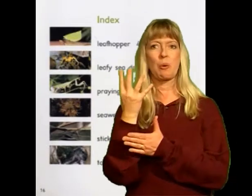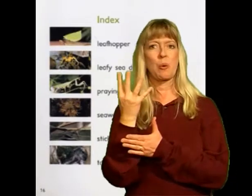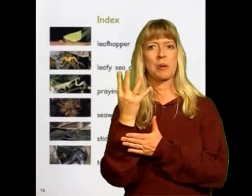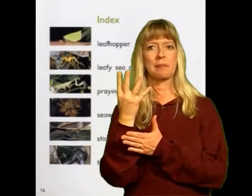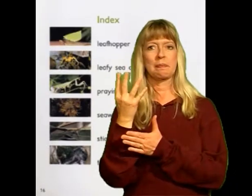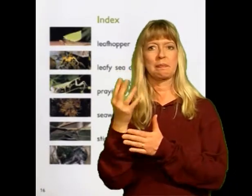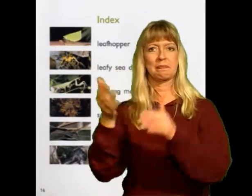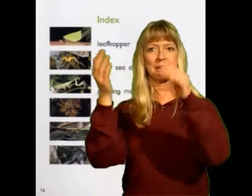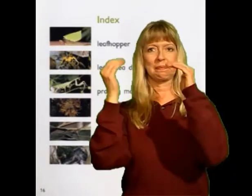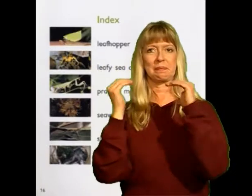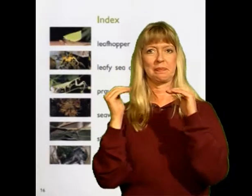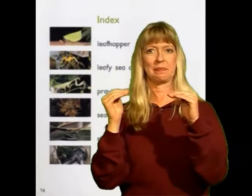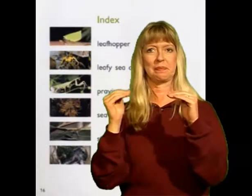Leafhopper Page 4